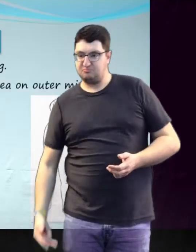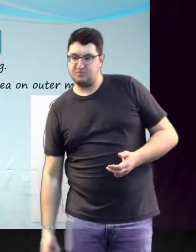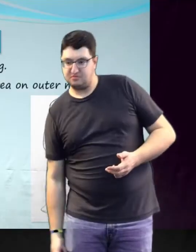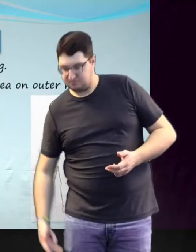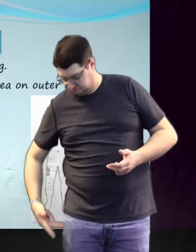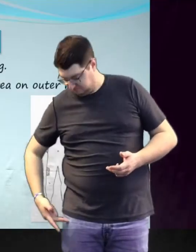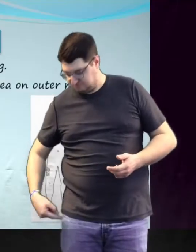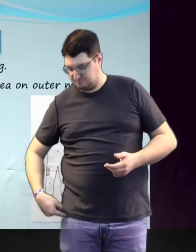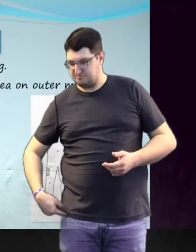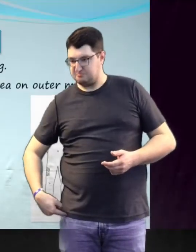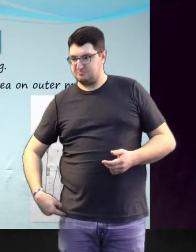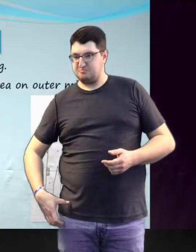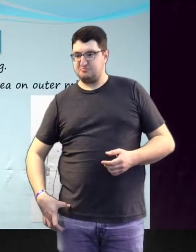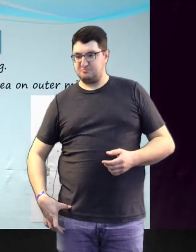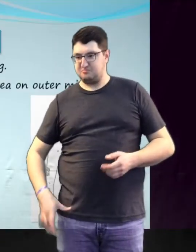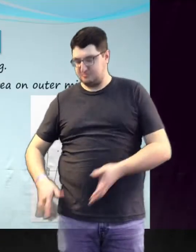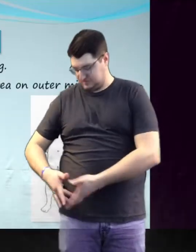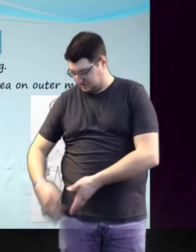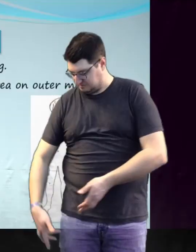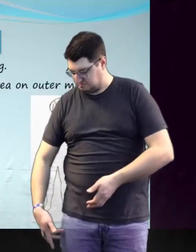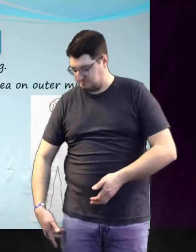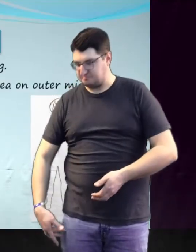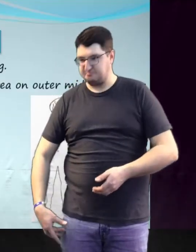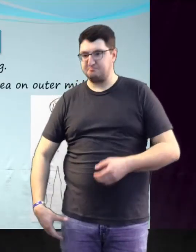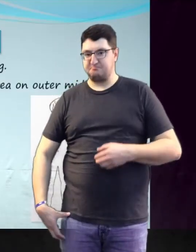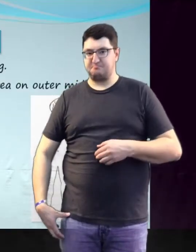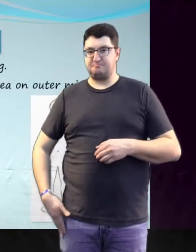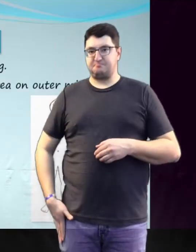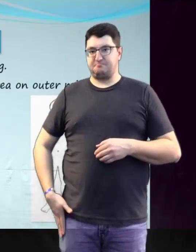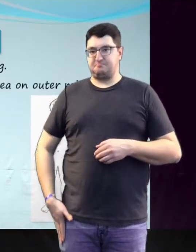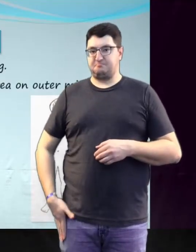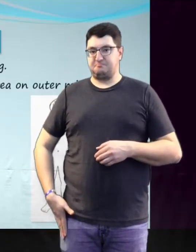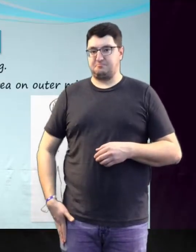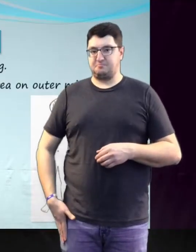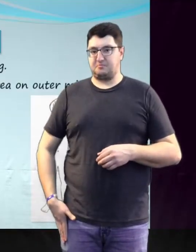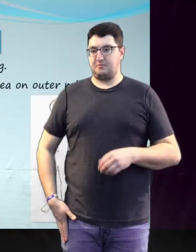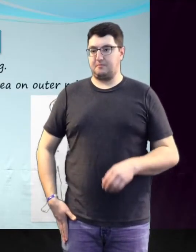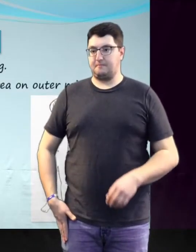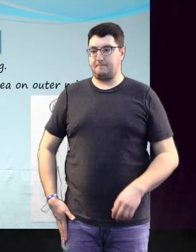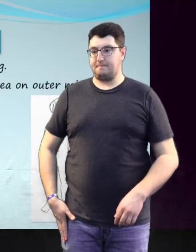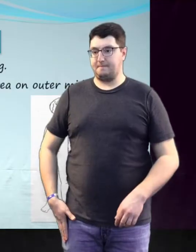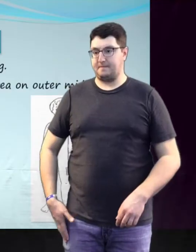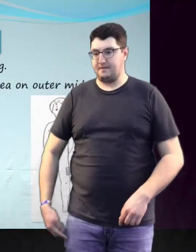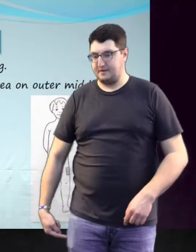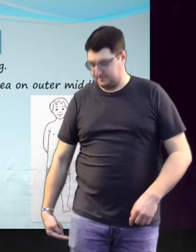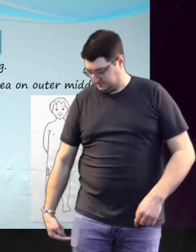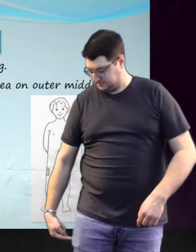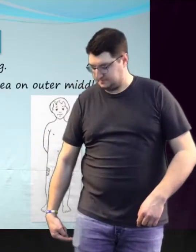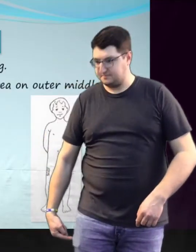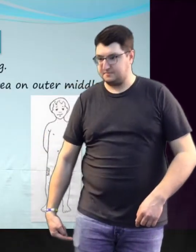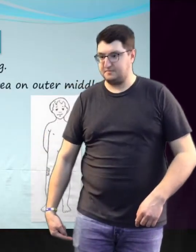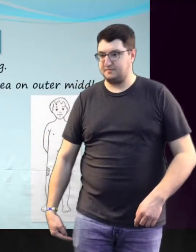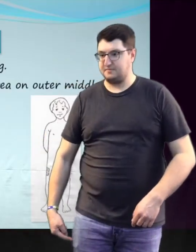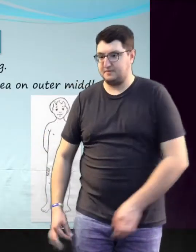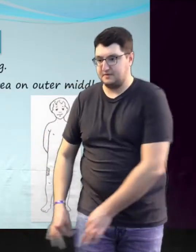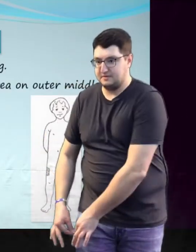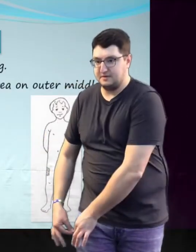knee and hip into three sections and choosing the middle section. The outer portion of the thigh is